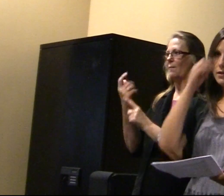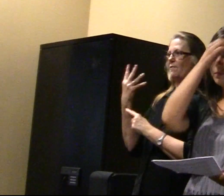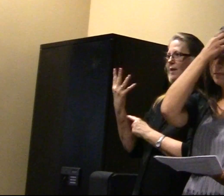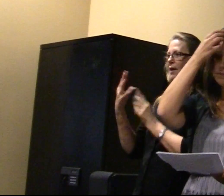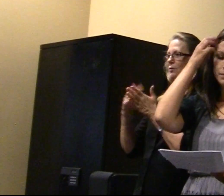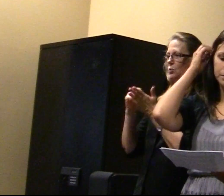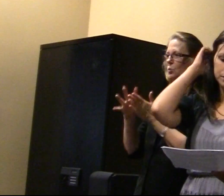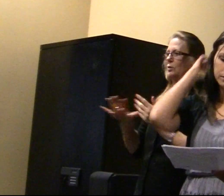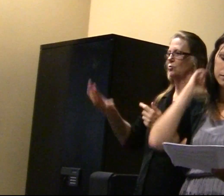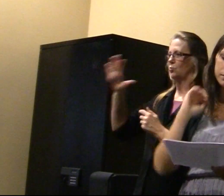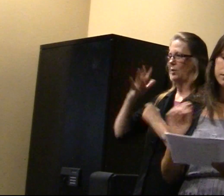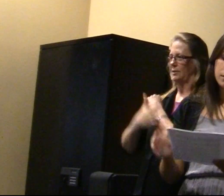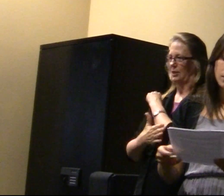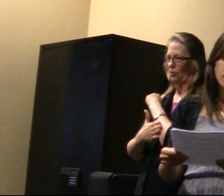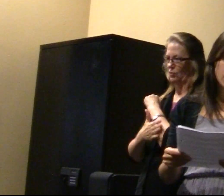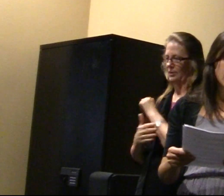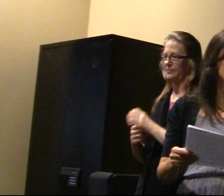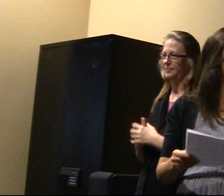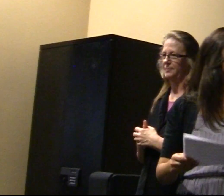the country.